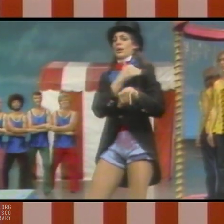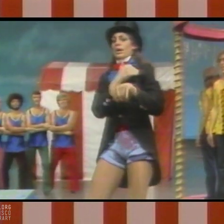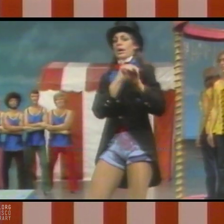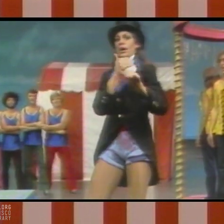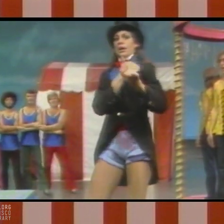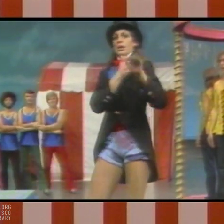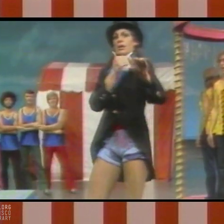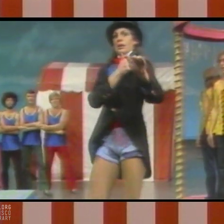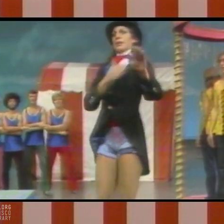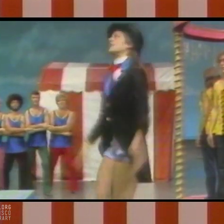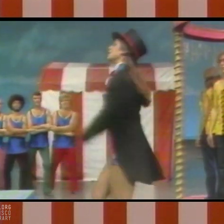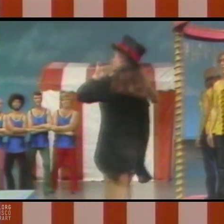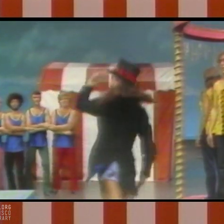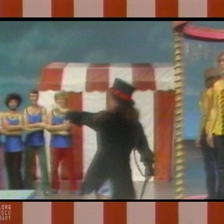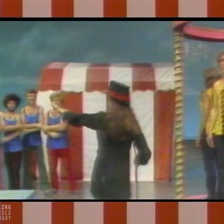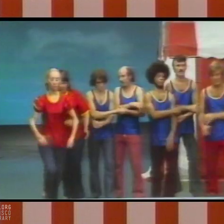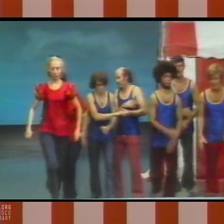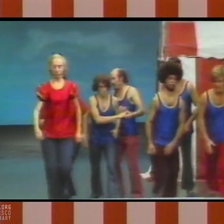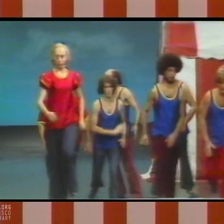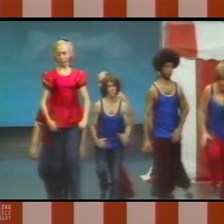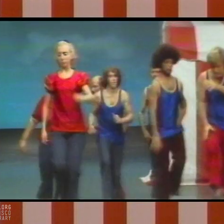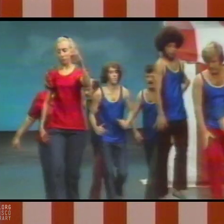touching. No.